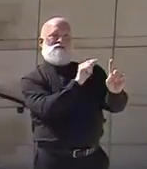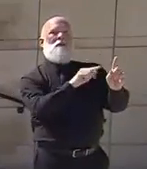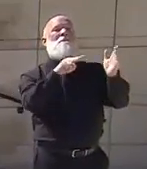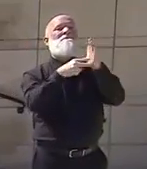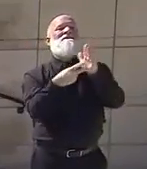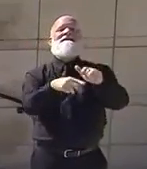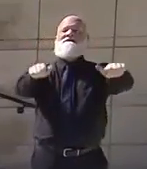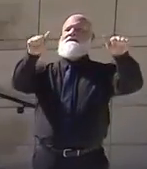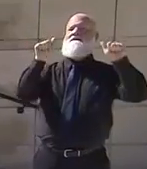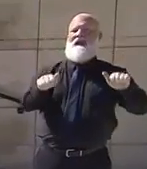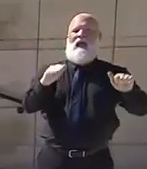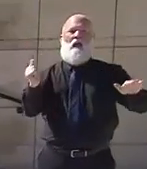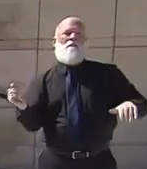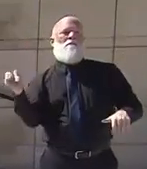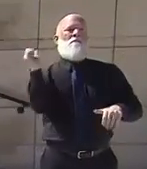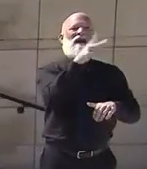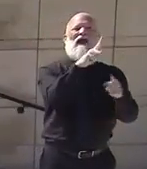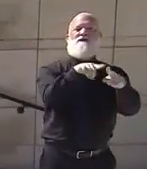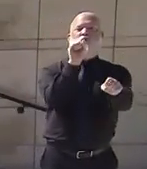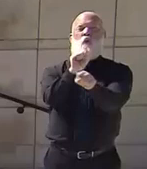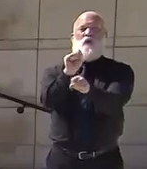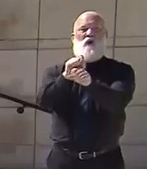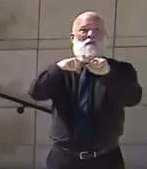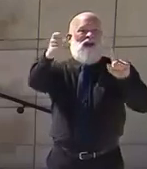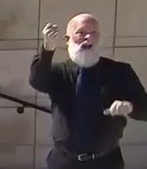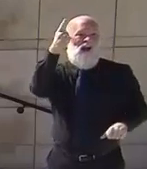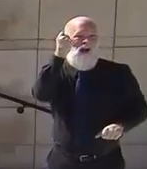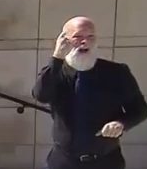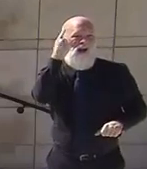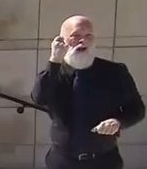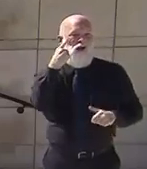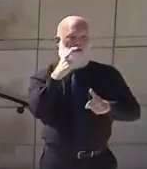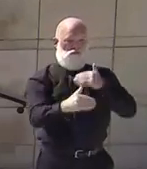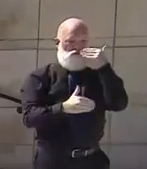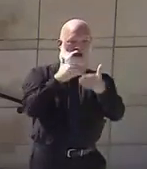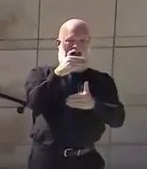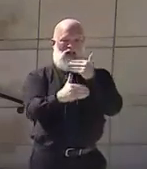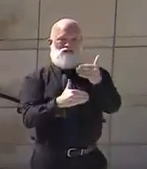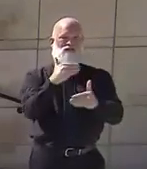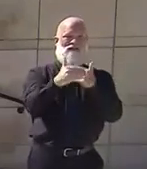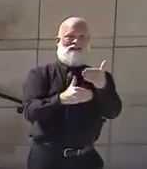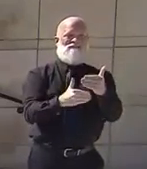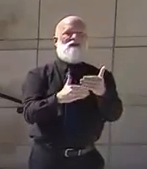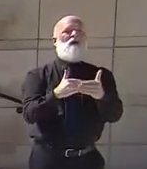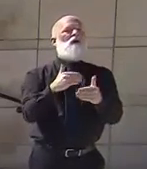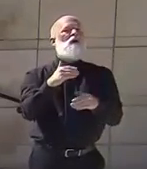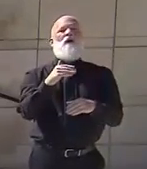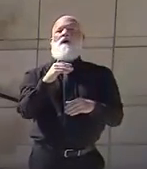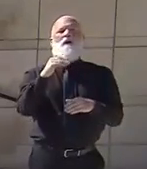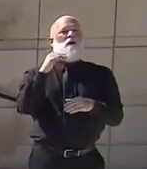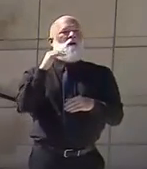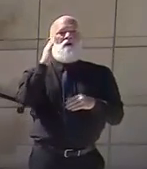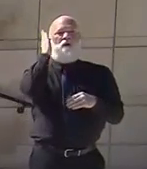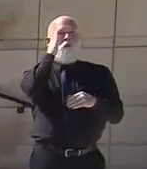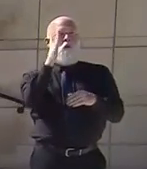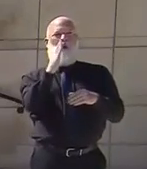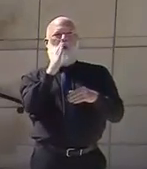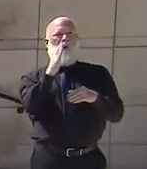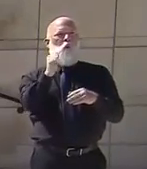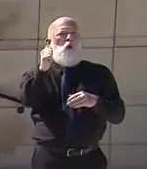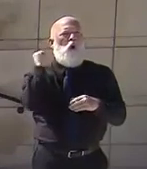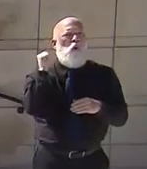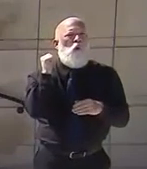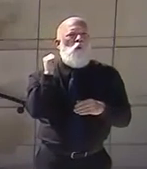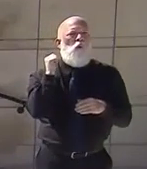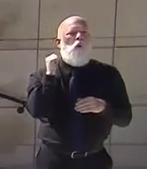undermining the progress that we all have made in this battle against COVID-19. Today's announcement